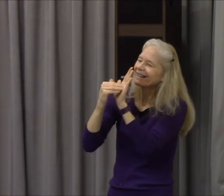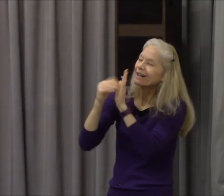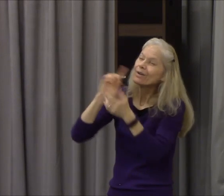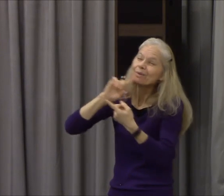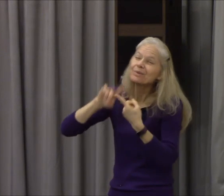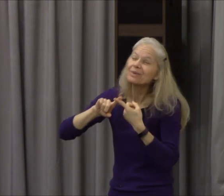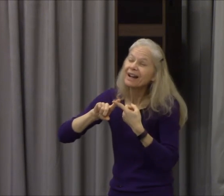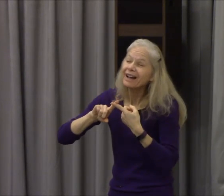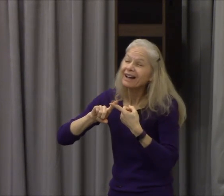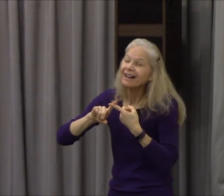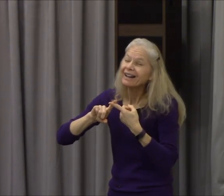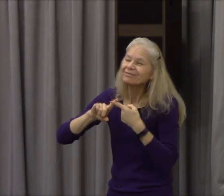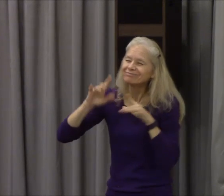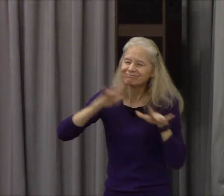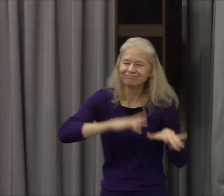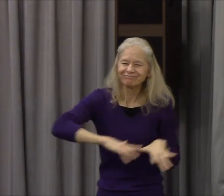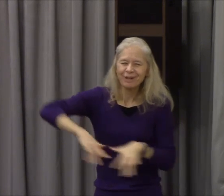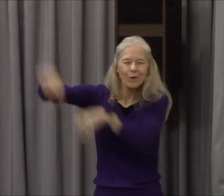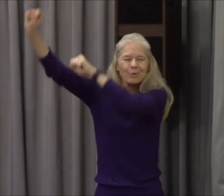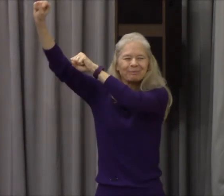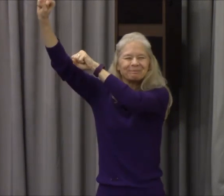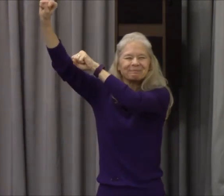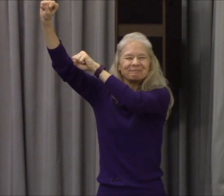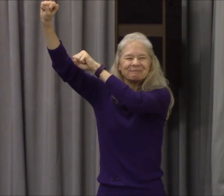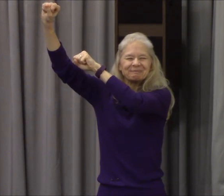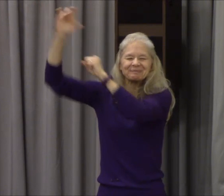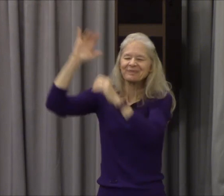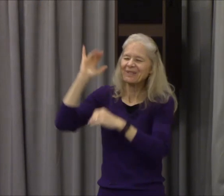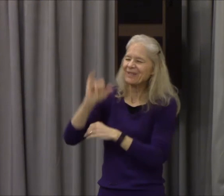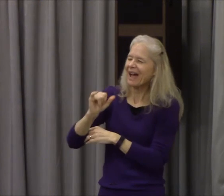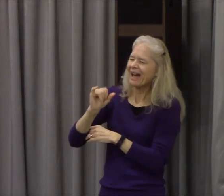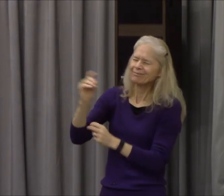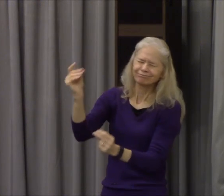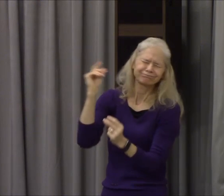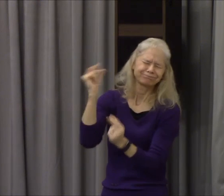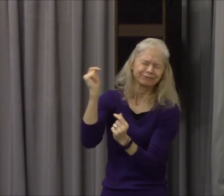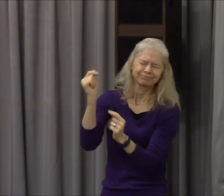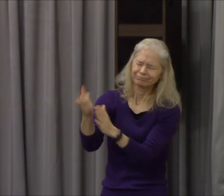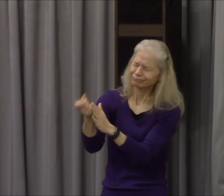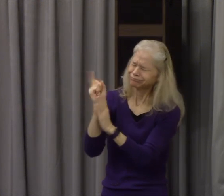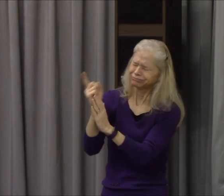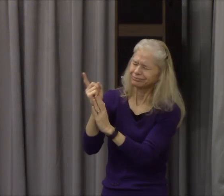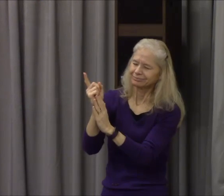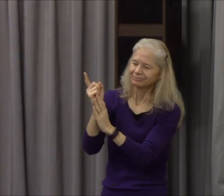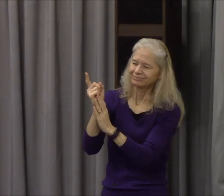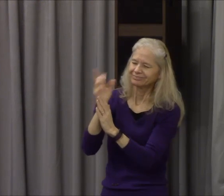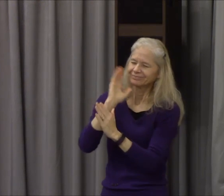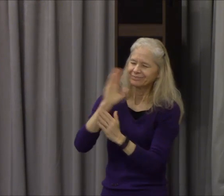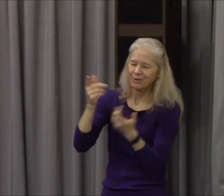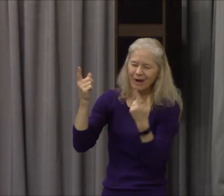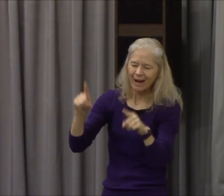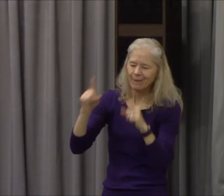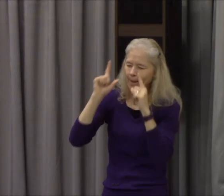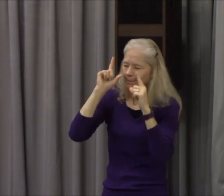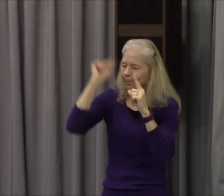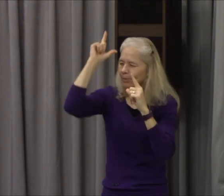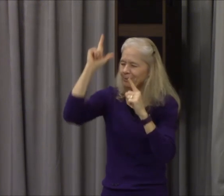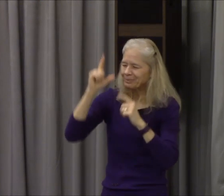mystery shall not all sleep but shall all be changed you'll come in the moment and we're going to be changed and when we look for your